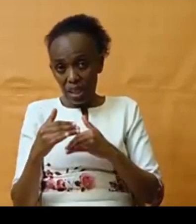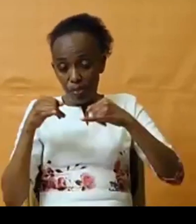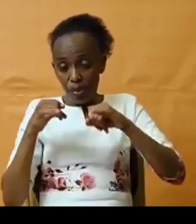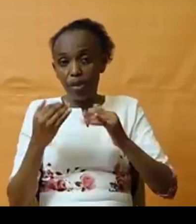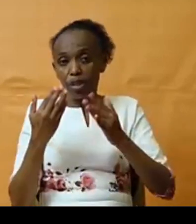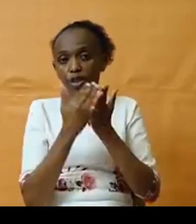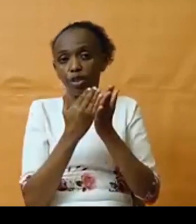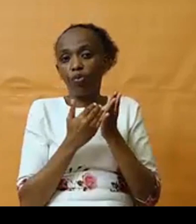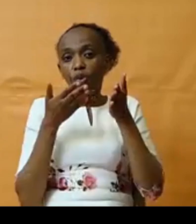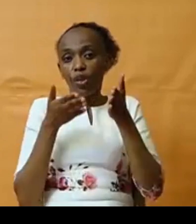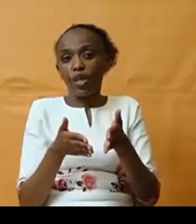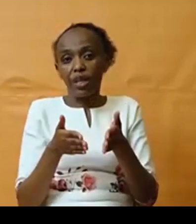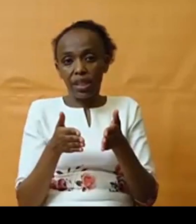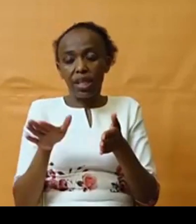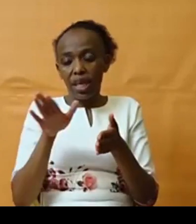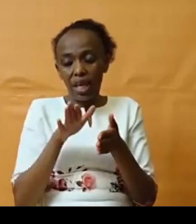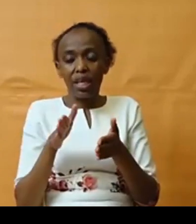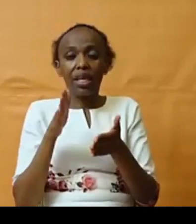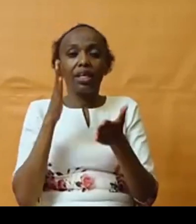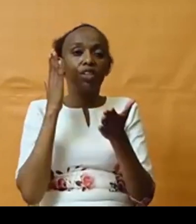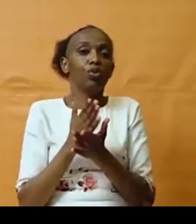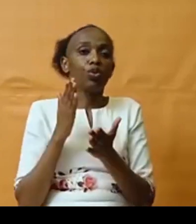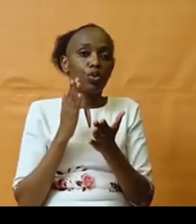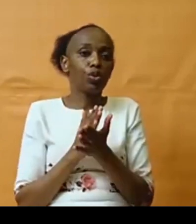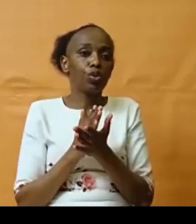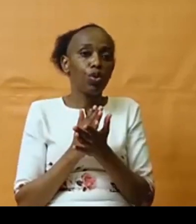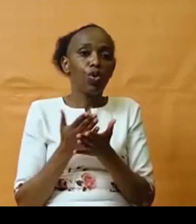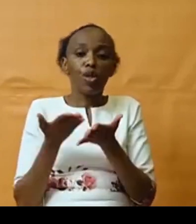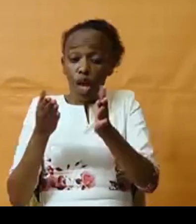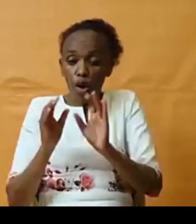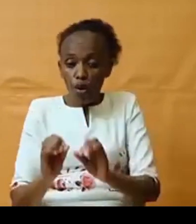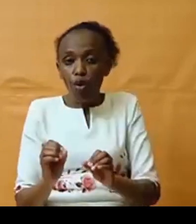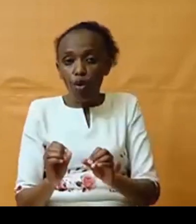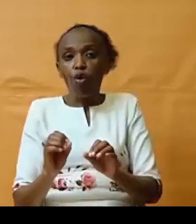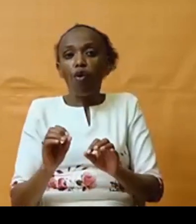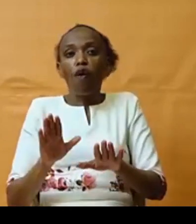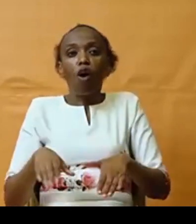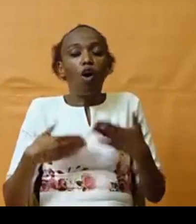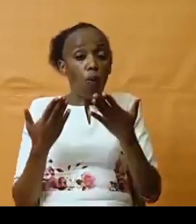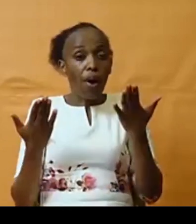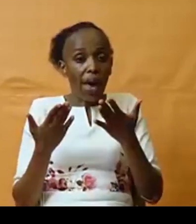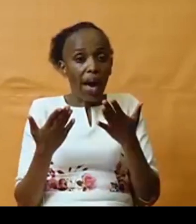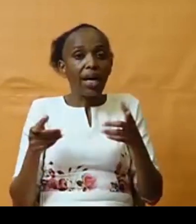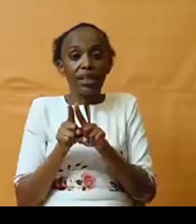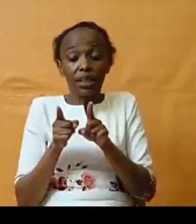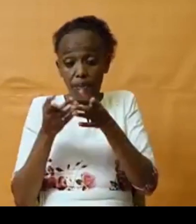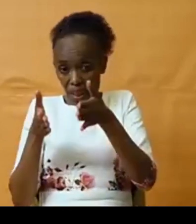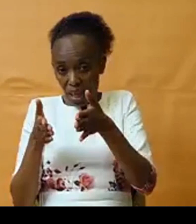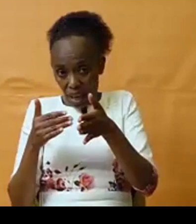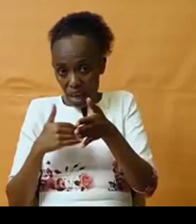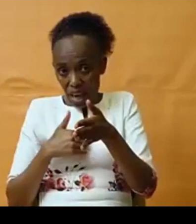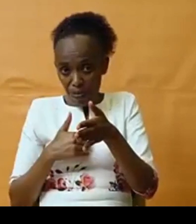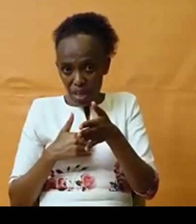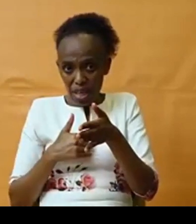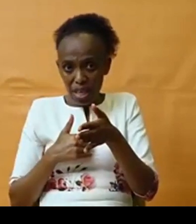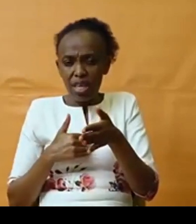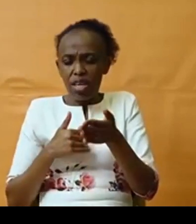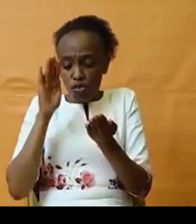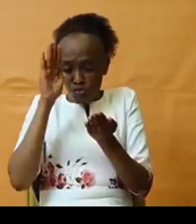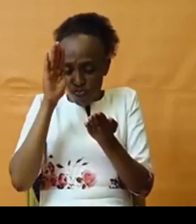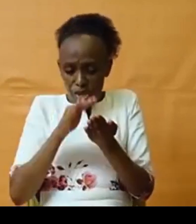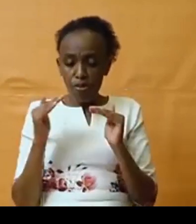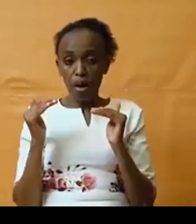this space has really been non-existent. Or where it has been existent, it has been very minimum as well.